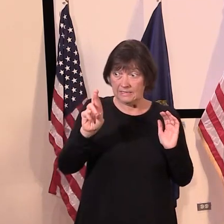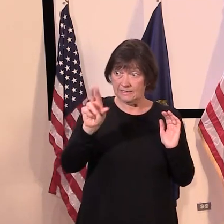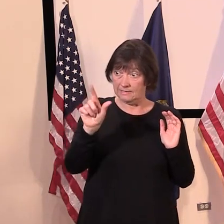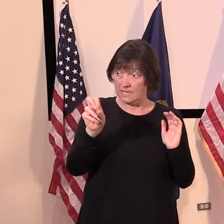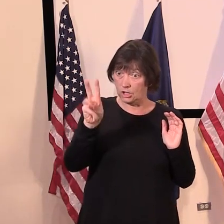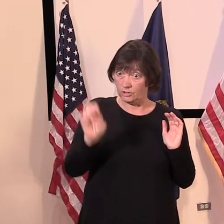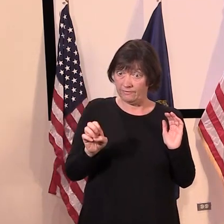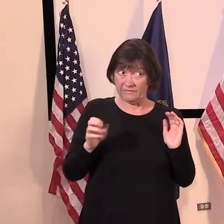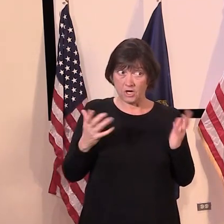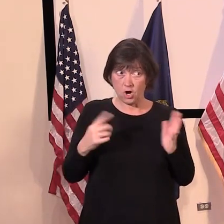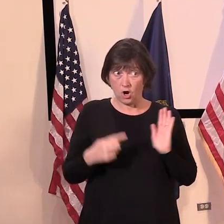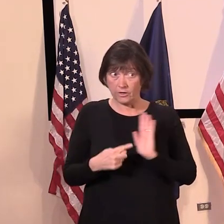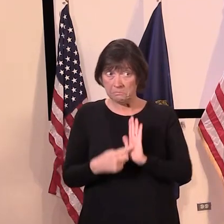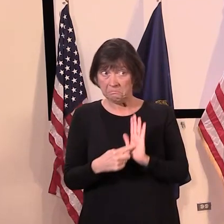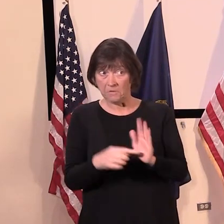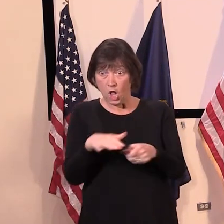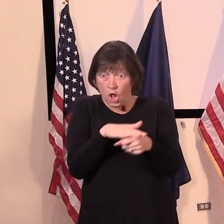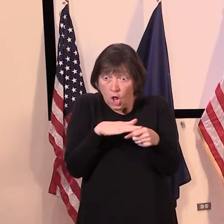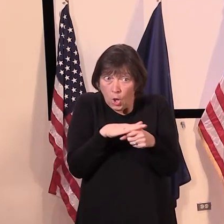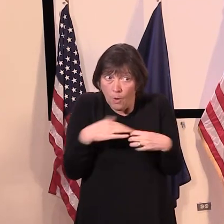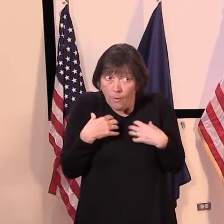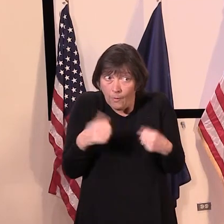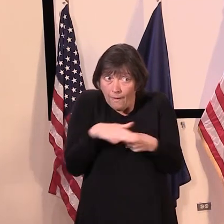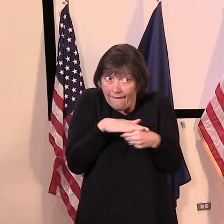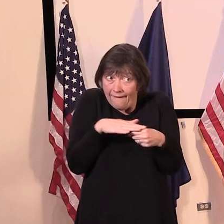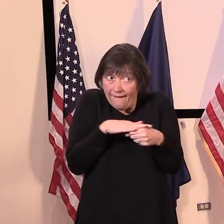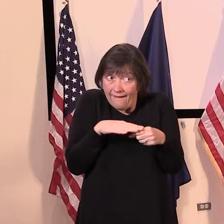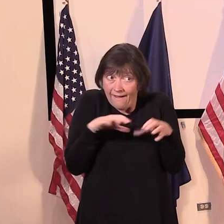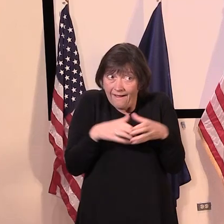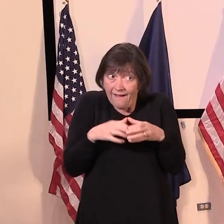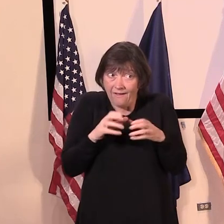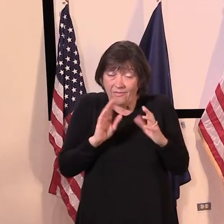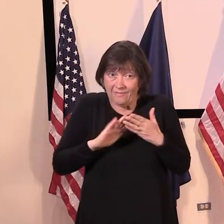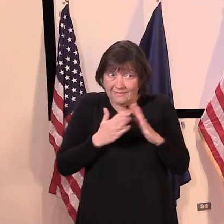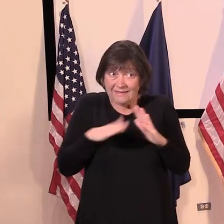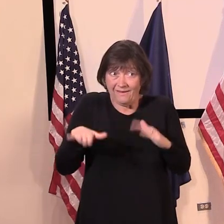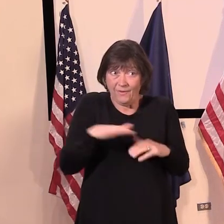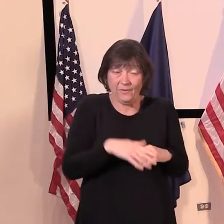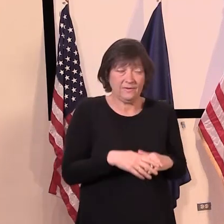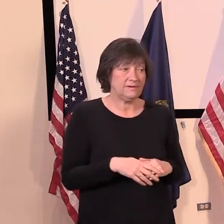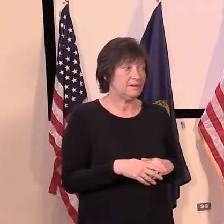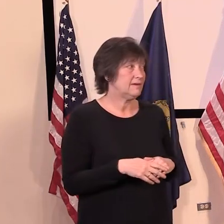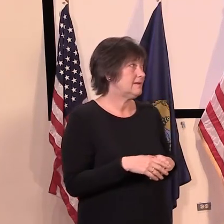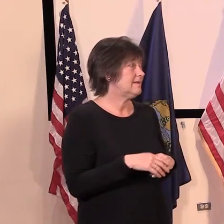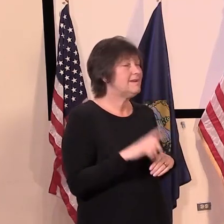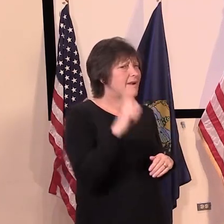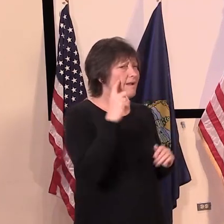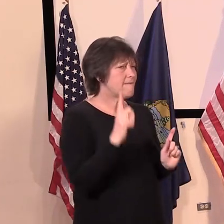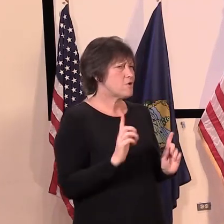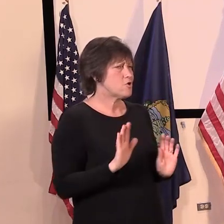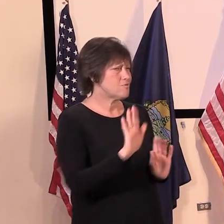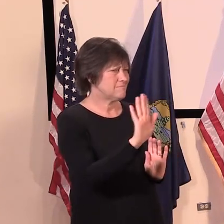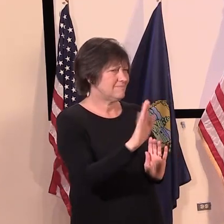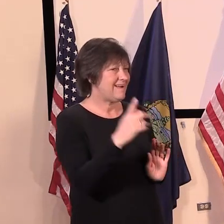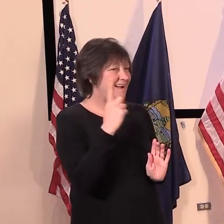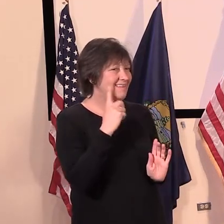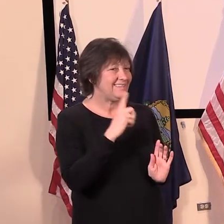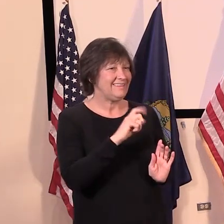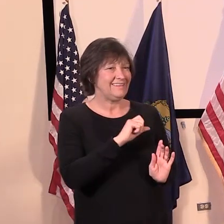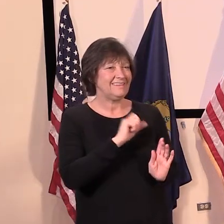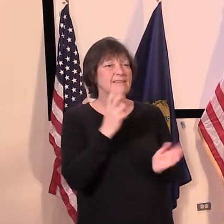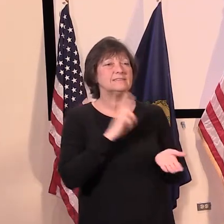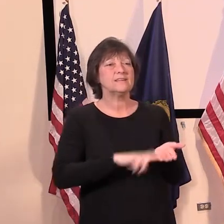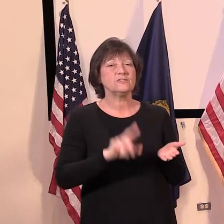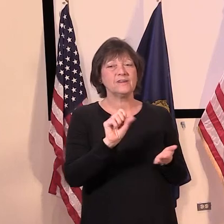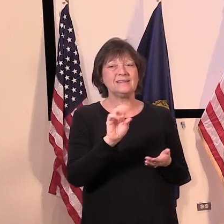with the local health officers or health department network. I think, I think we have an answer for you. Uh, I'm going to let, uh, Secretary Smith